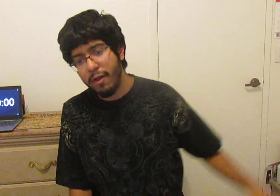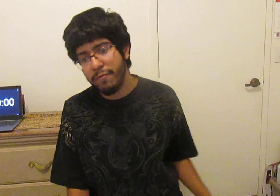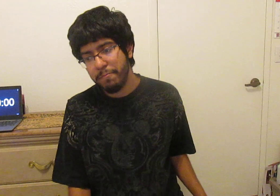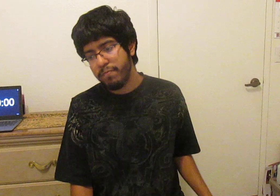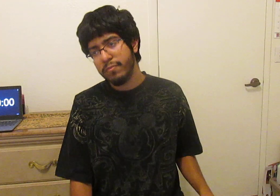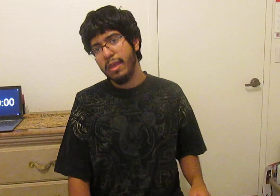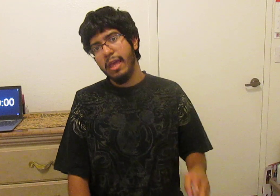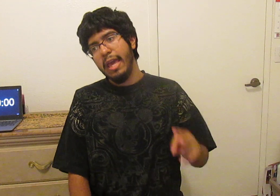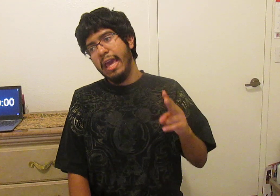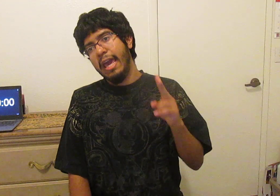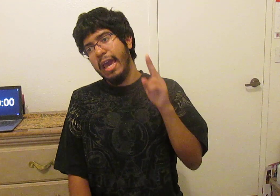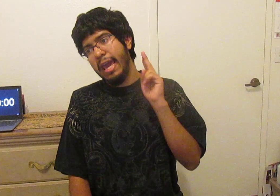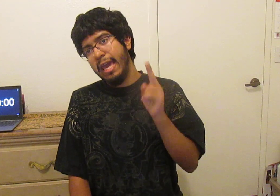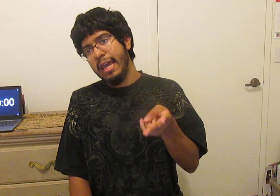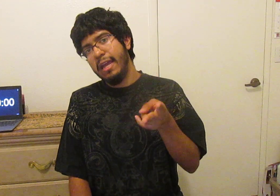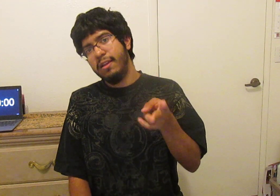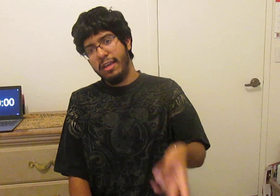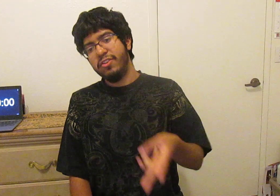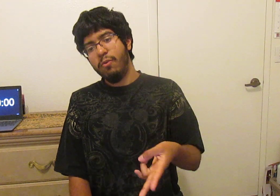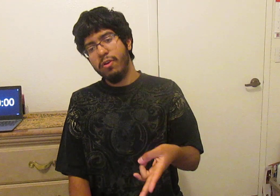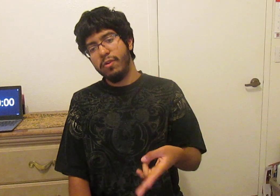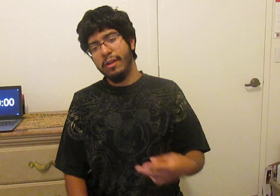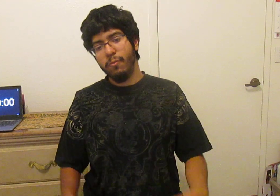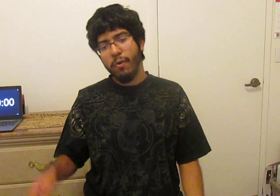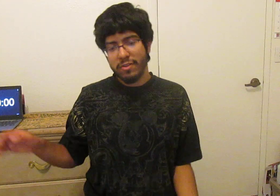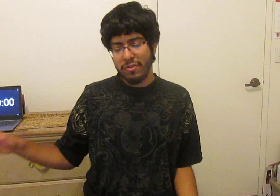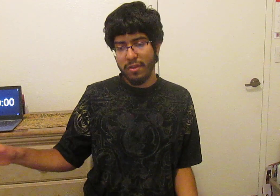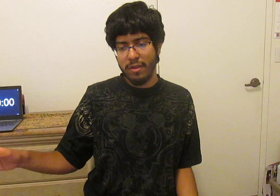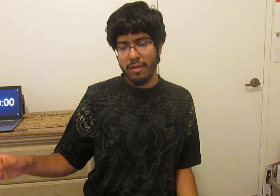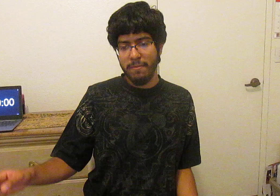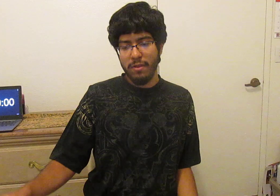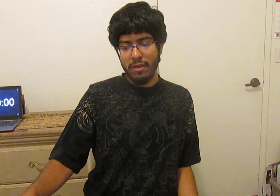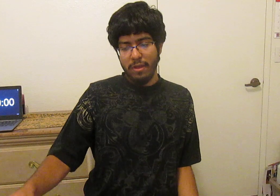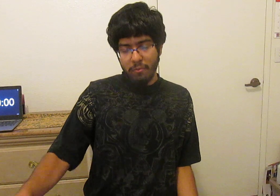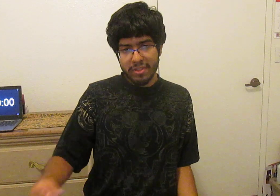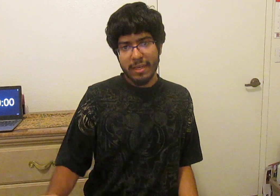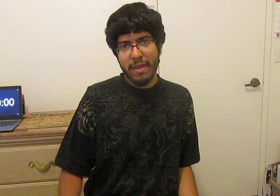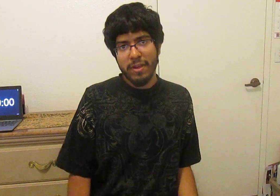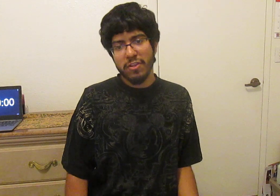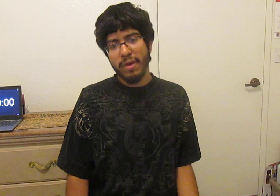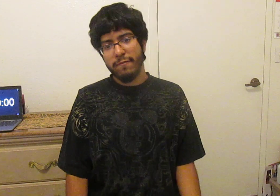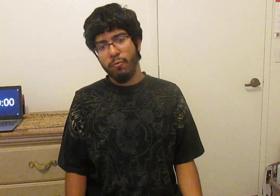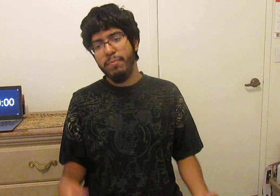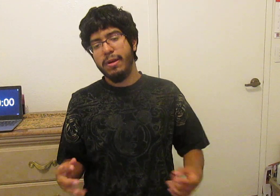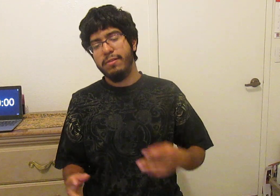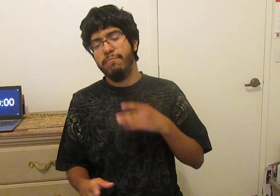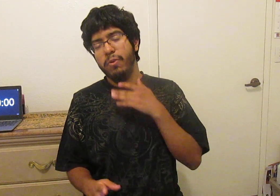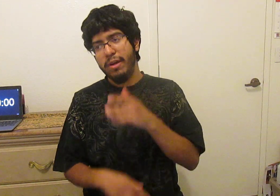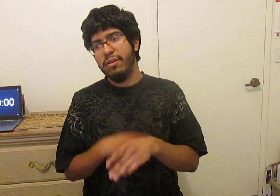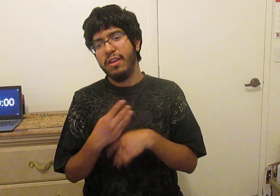and in case y'all wondering once the once I get my videos back for woodpecker detective